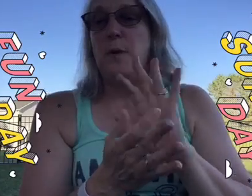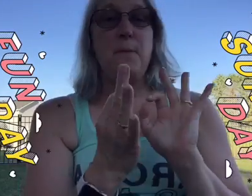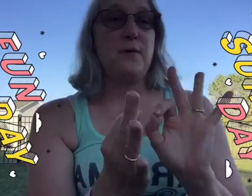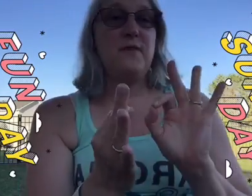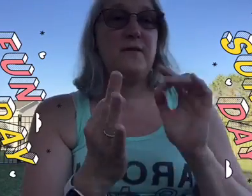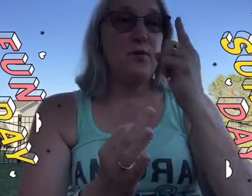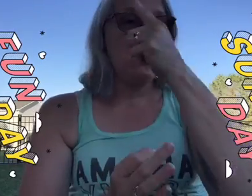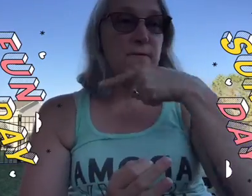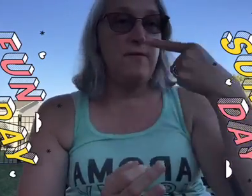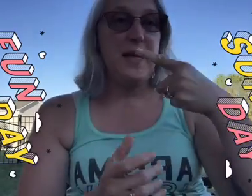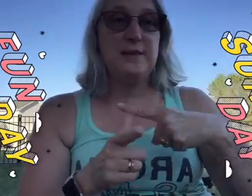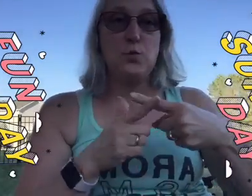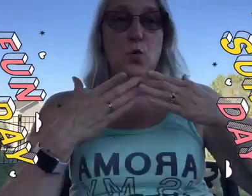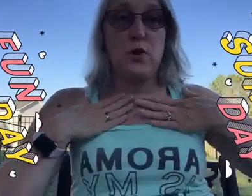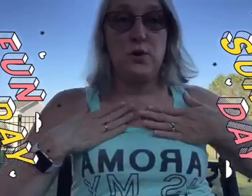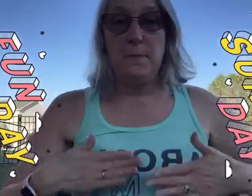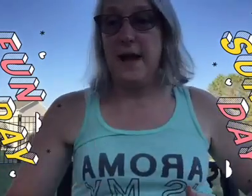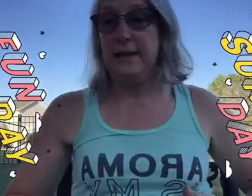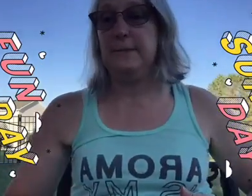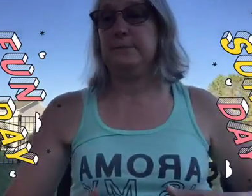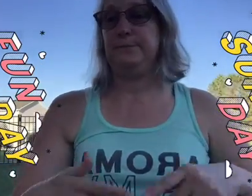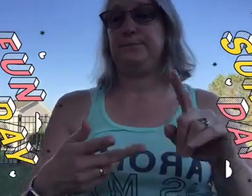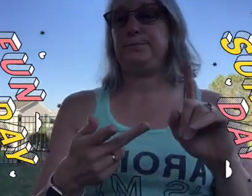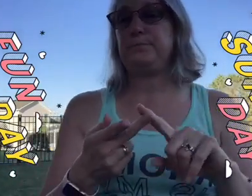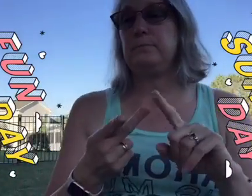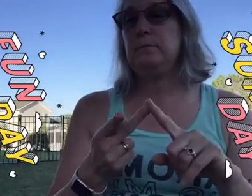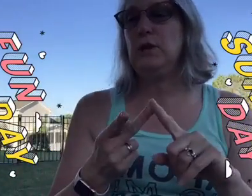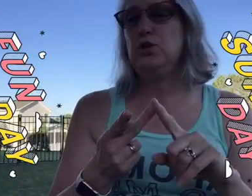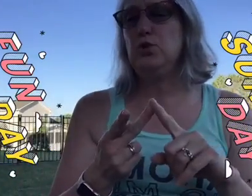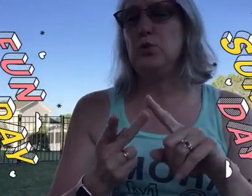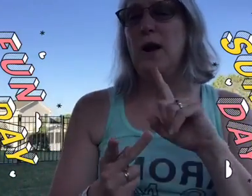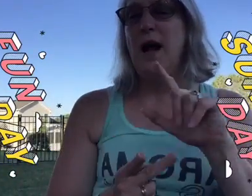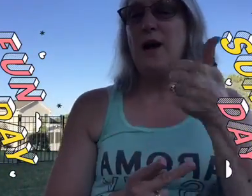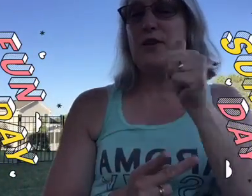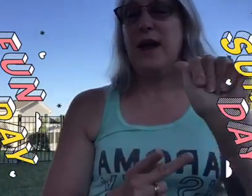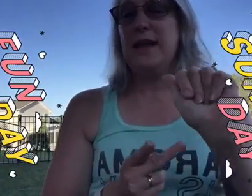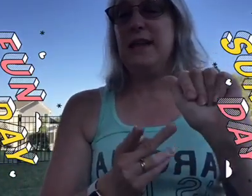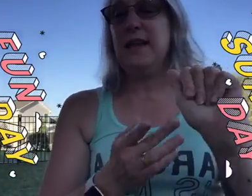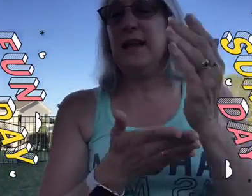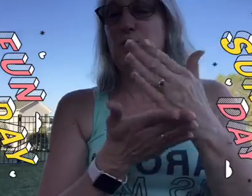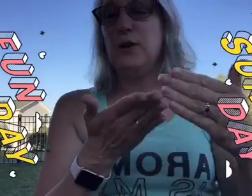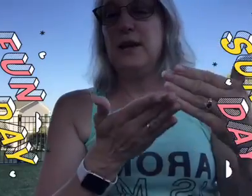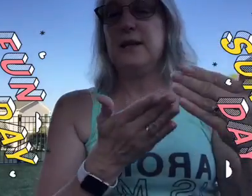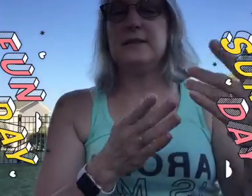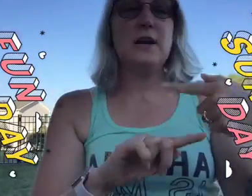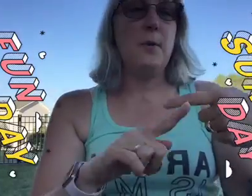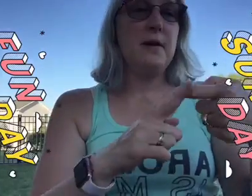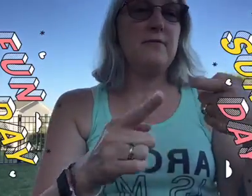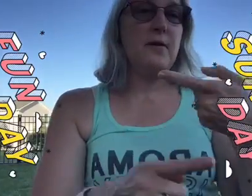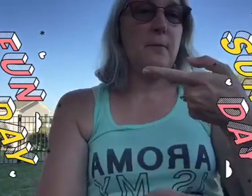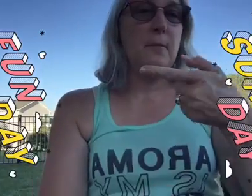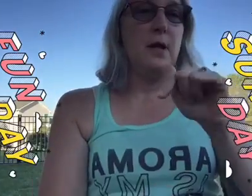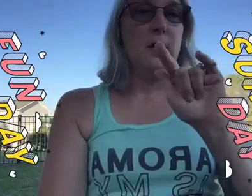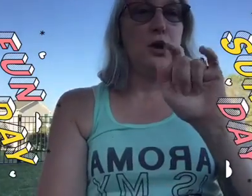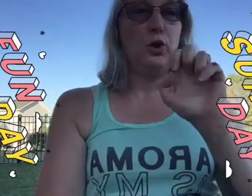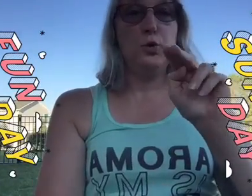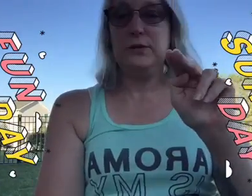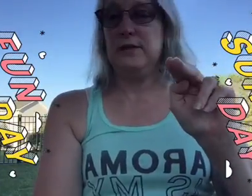perfect for your face or your body 2 are there any ingredients coming from gluten